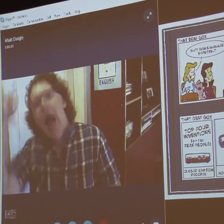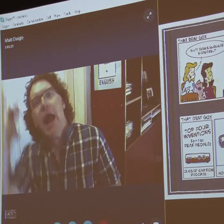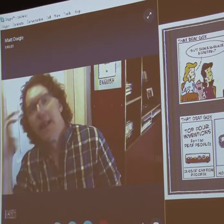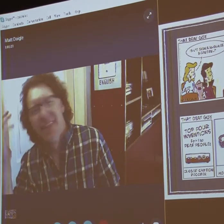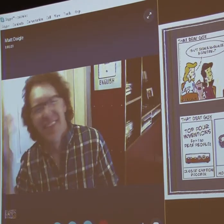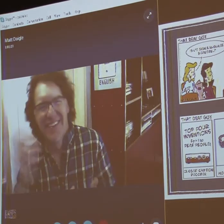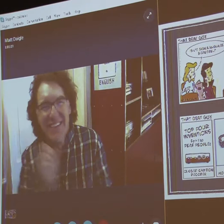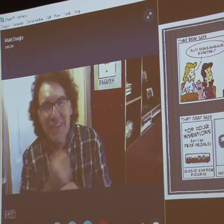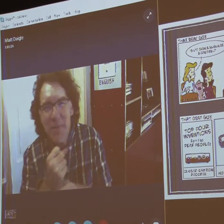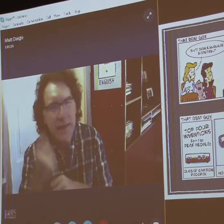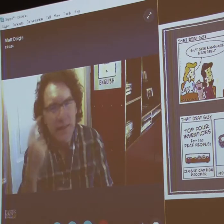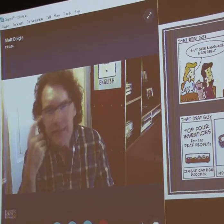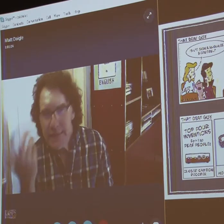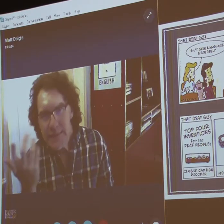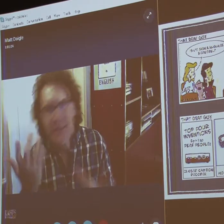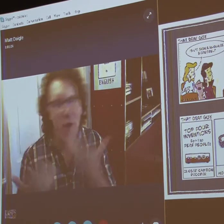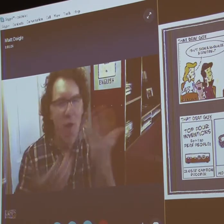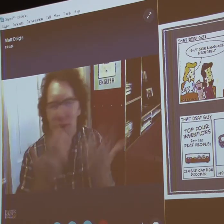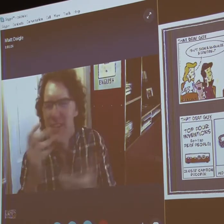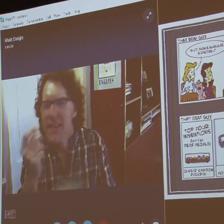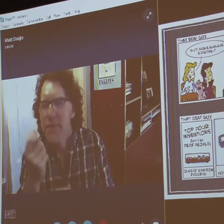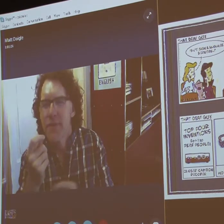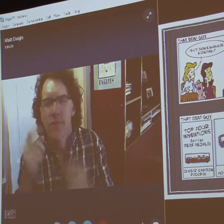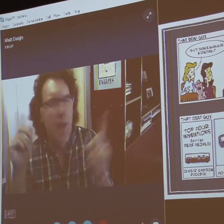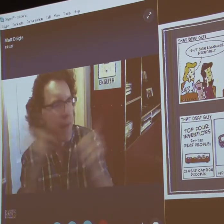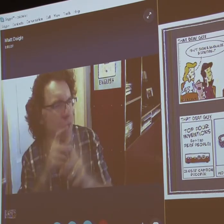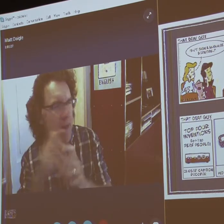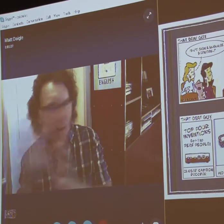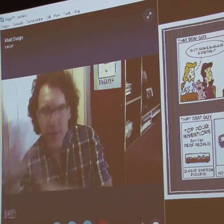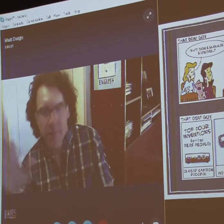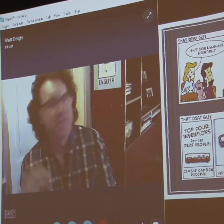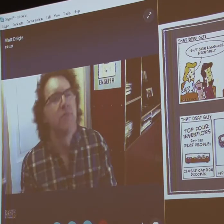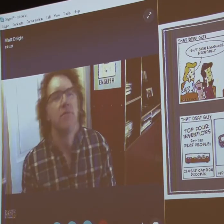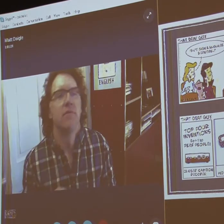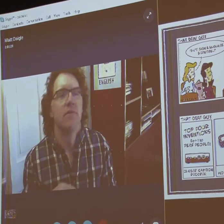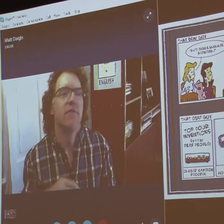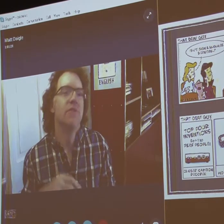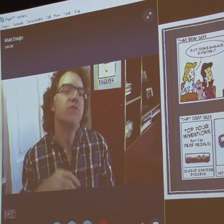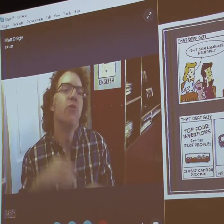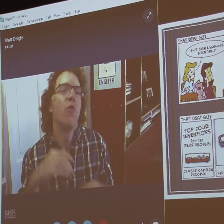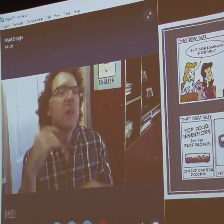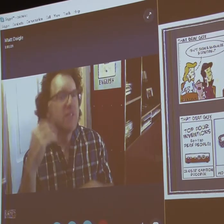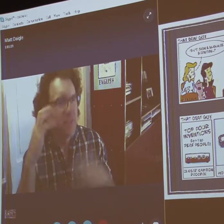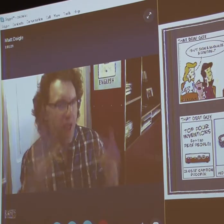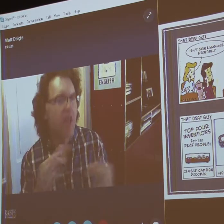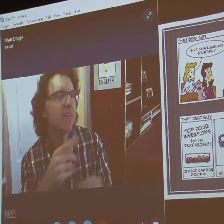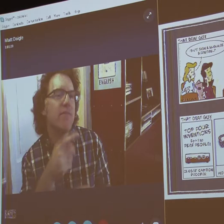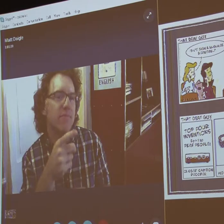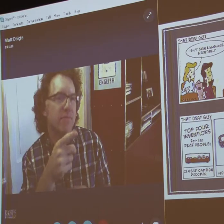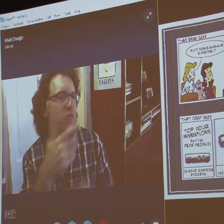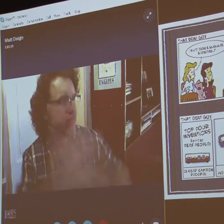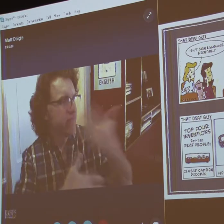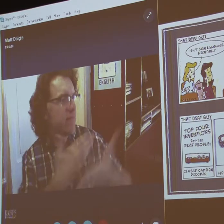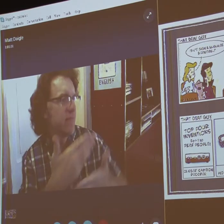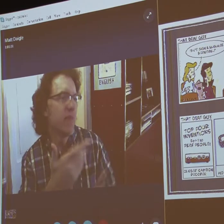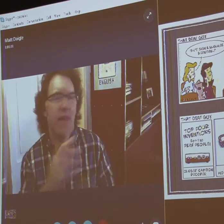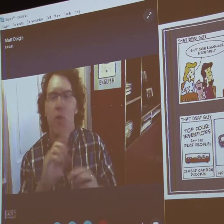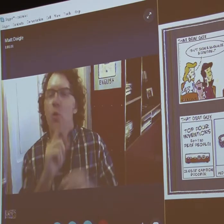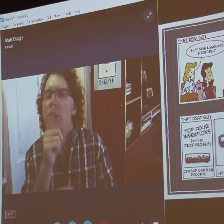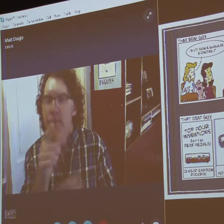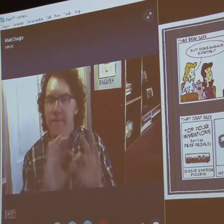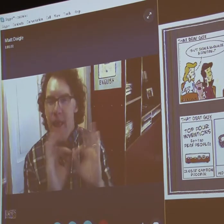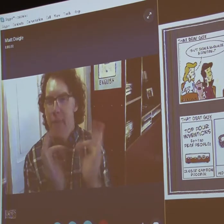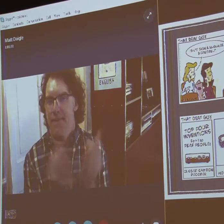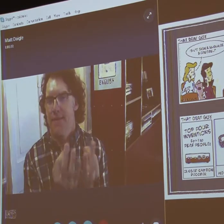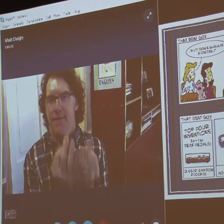story or a cartoon about lions. Well, that doesn't make any sense. We're not connected to that. It's too complicated. It's too hard. outside of us. This